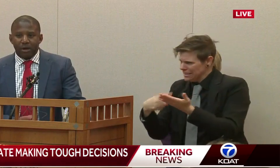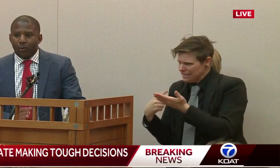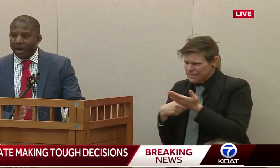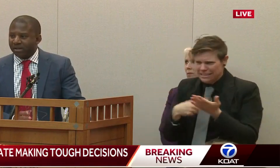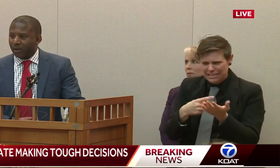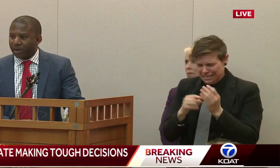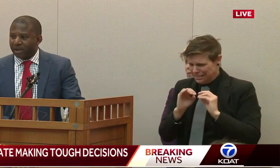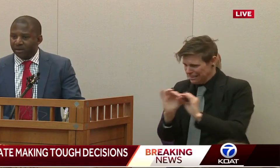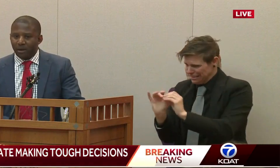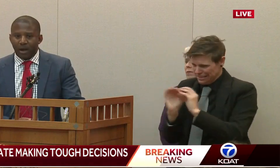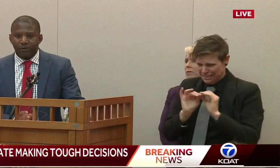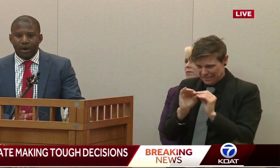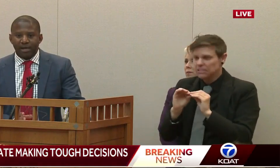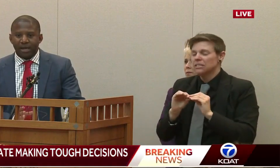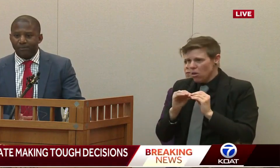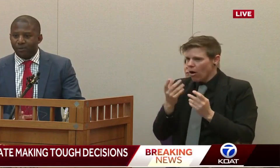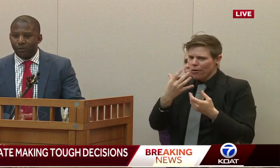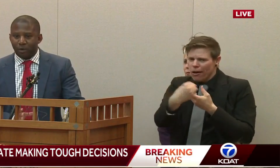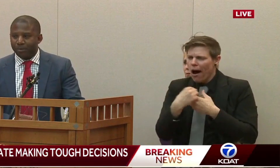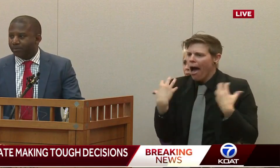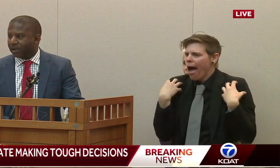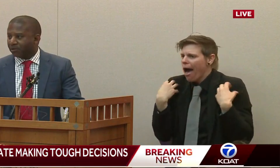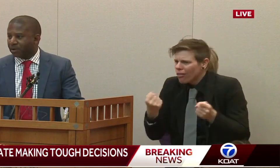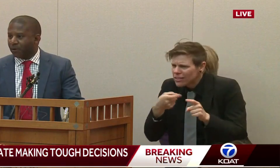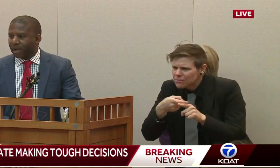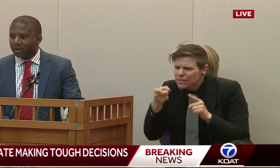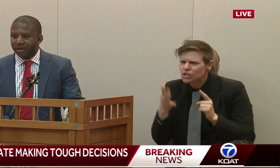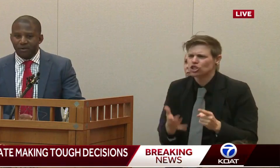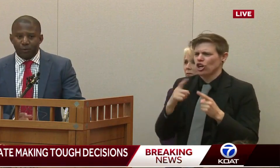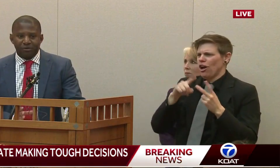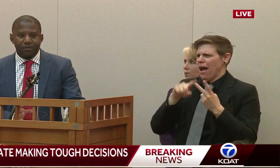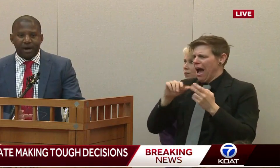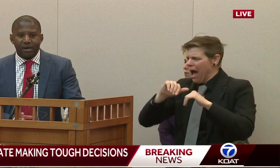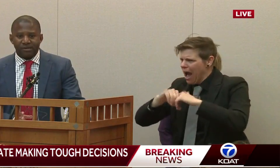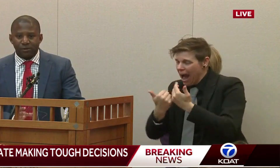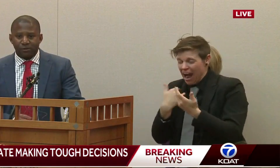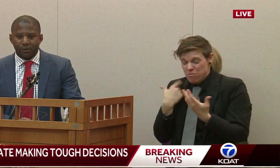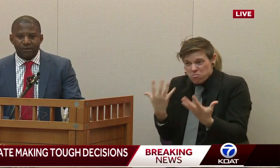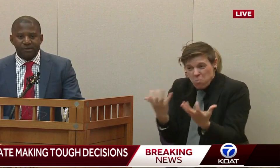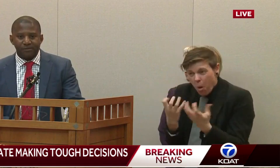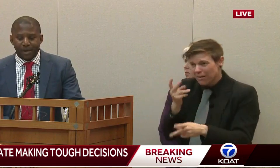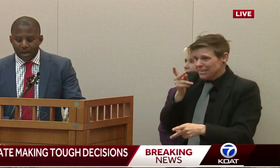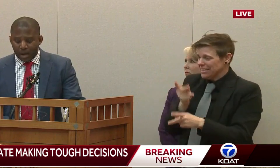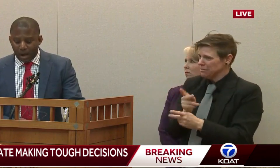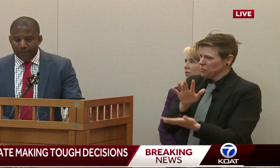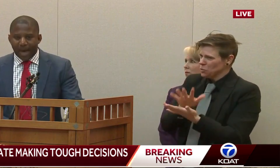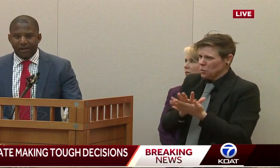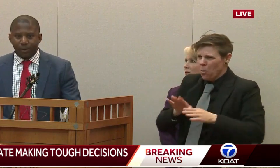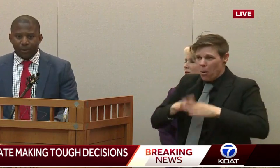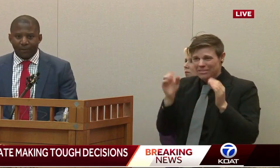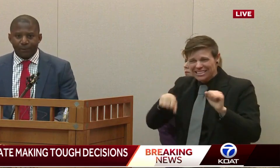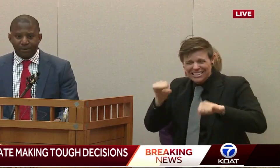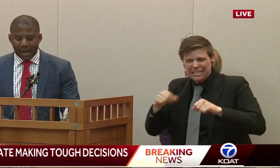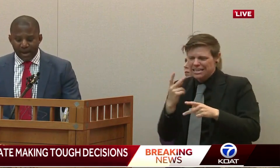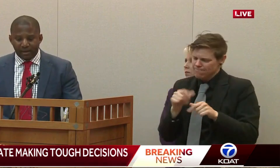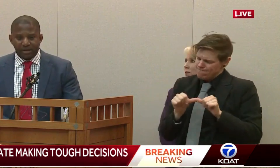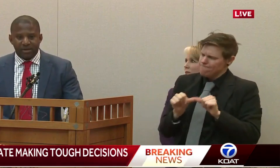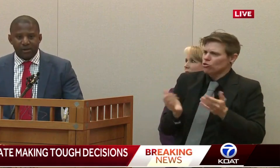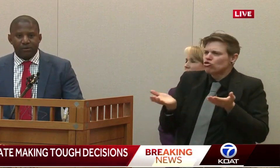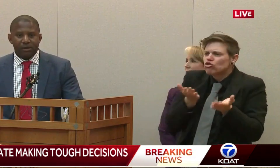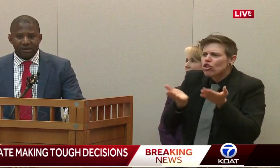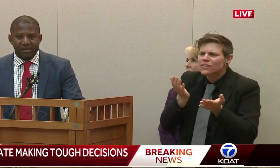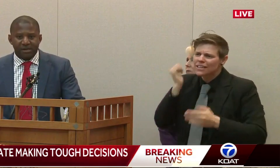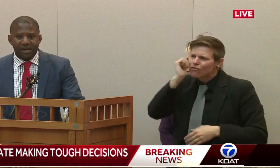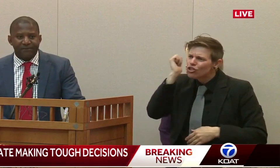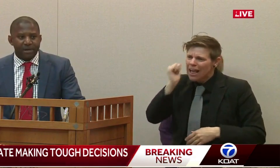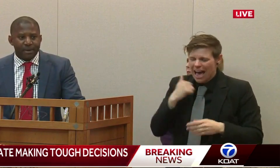around ways that we can try to keep schools open because we know that schools provide essential services. As we went through the day and